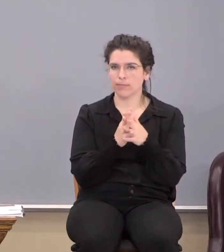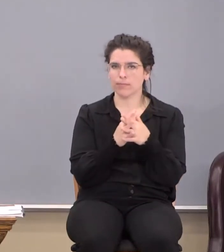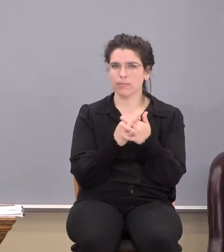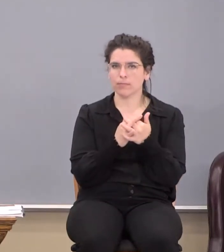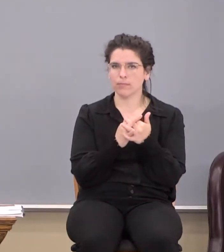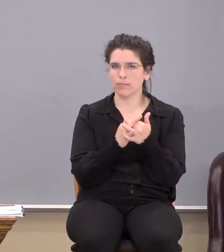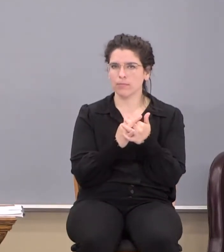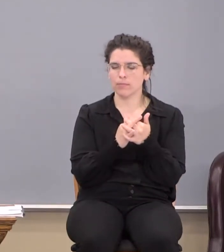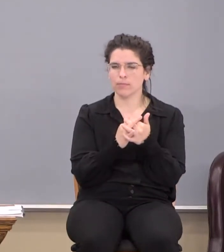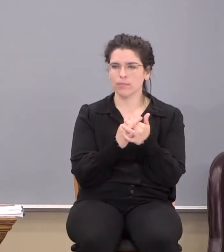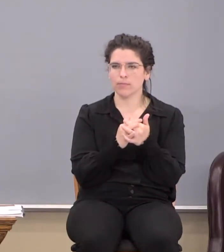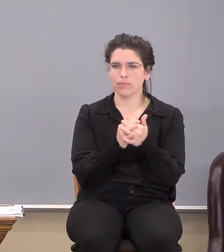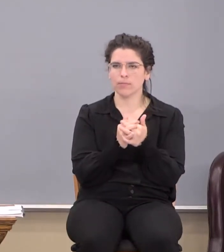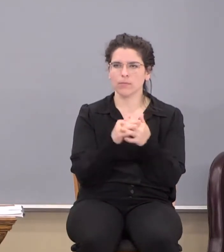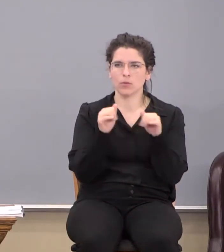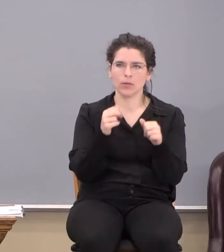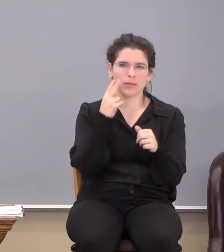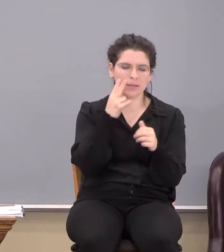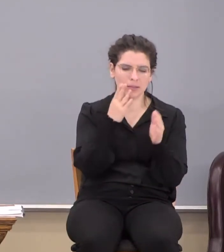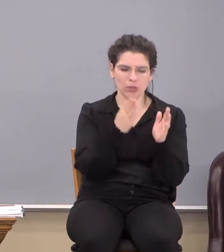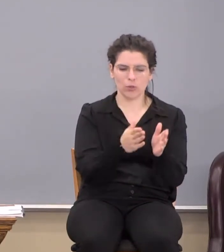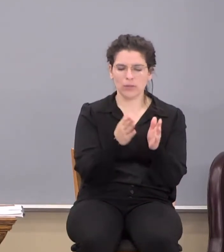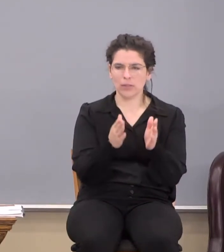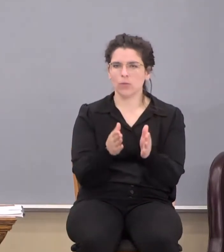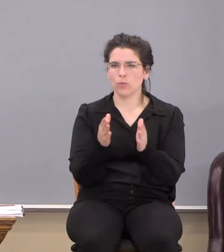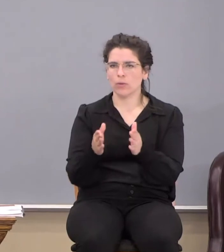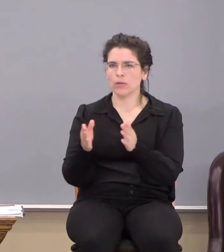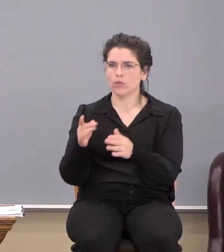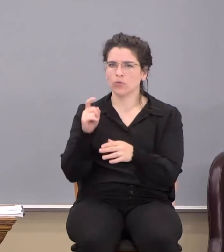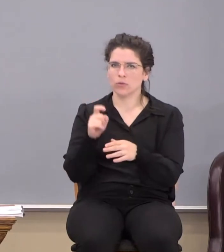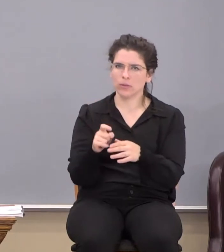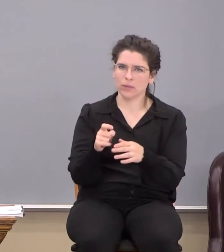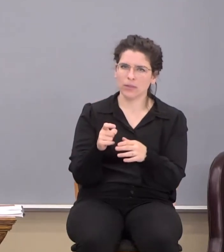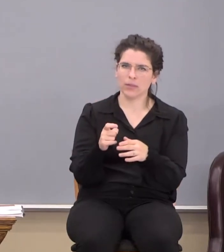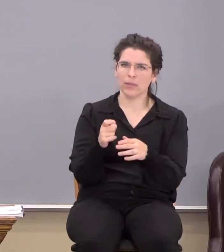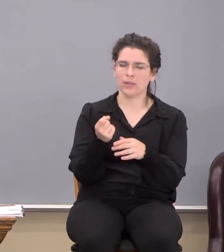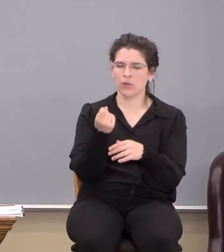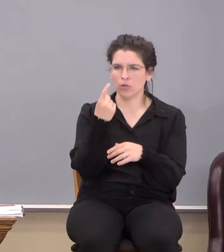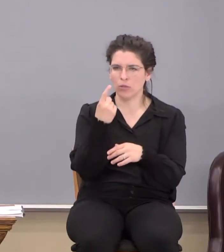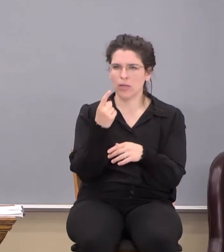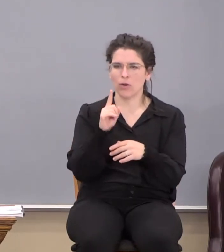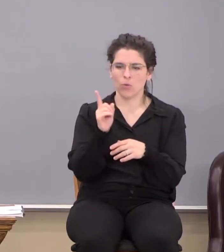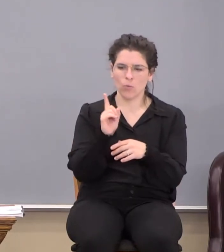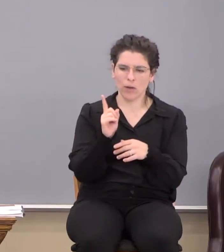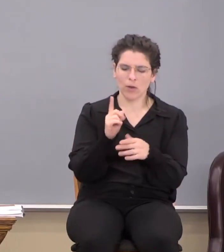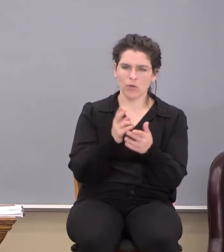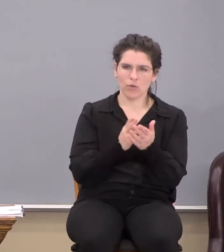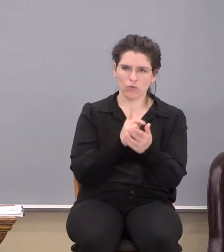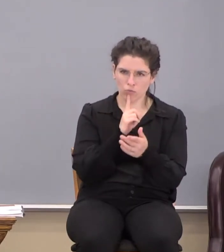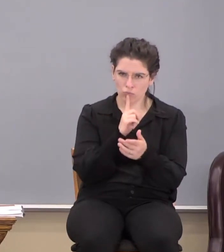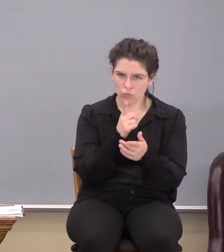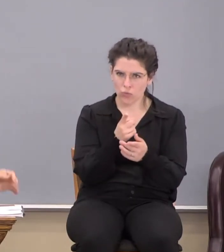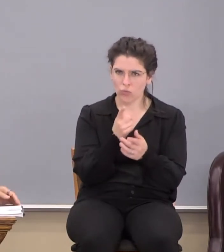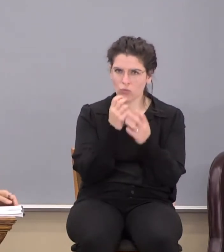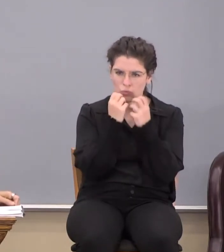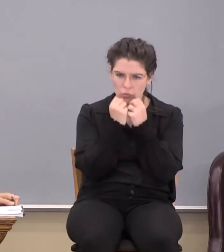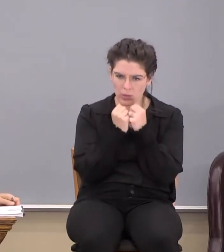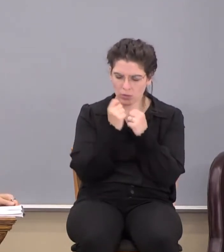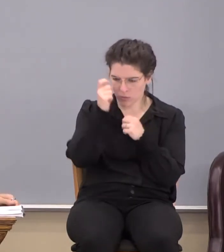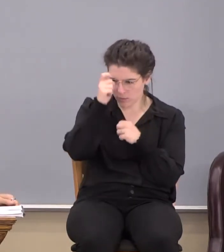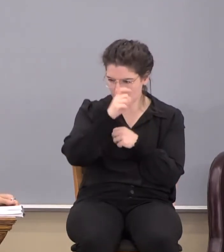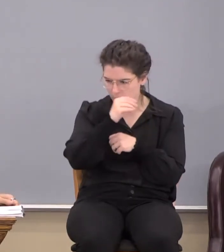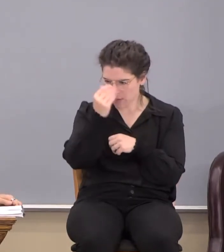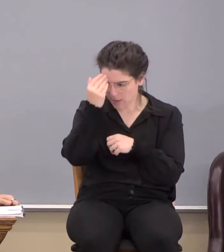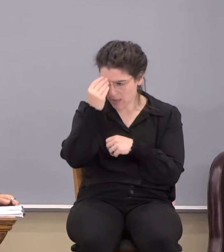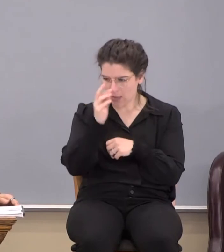So, can see in this sequence here, he says, you've got to understand where the true treasures of wisdom and knowledge